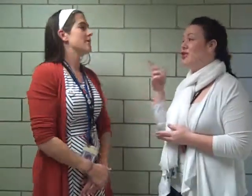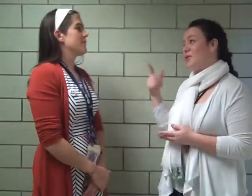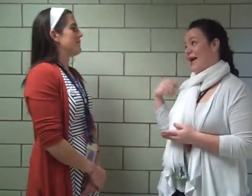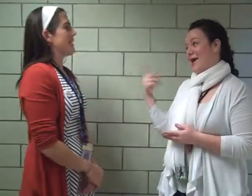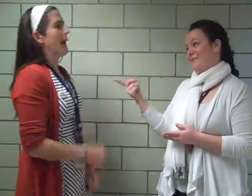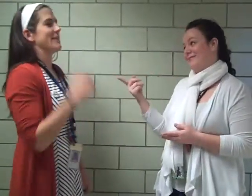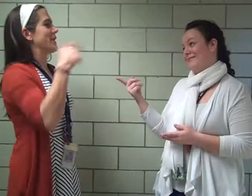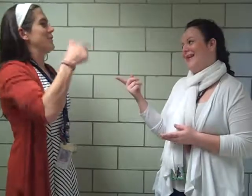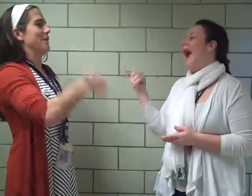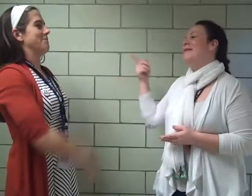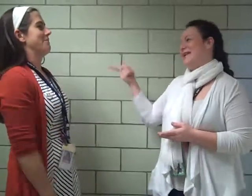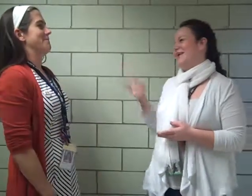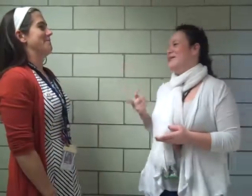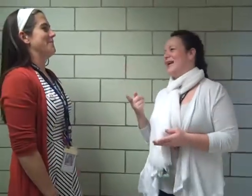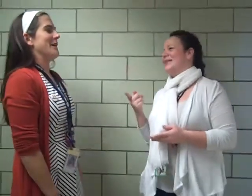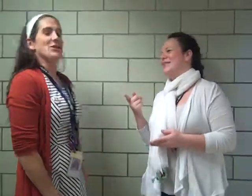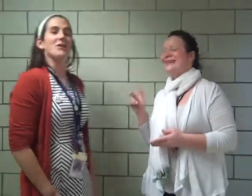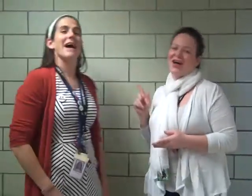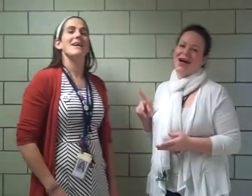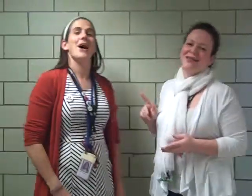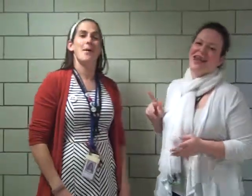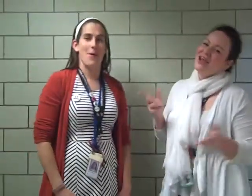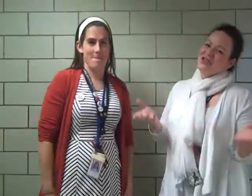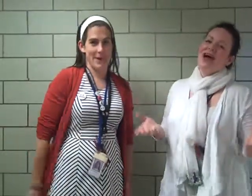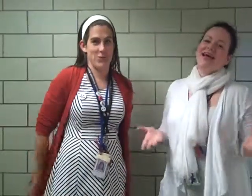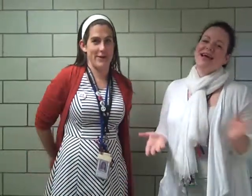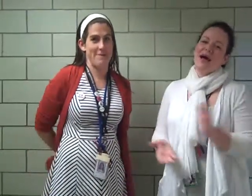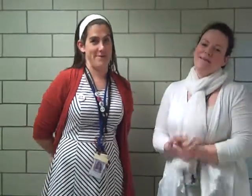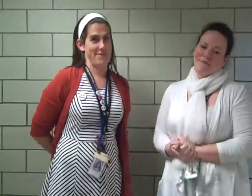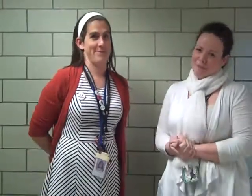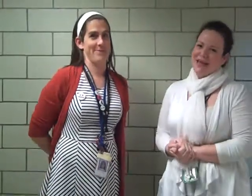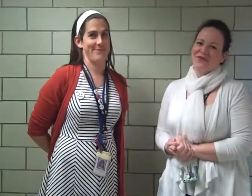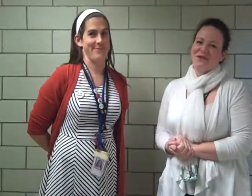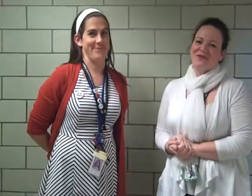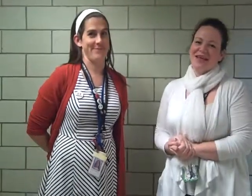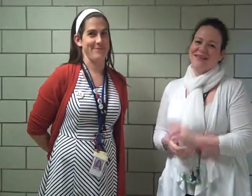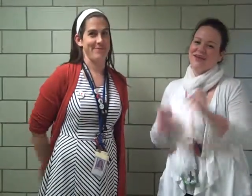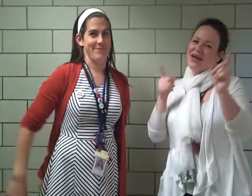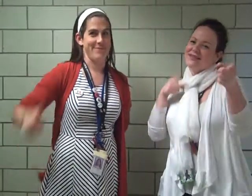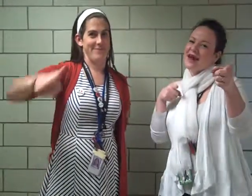showdown... I'm taking you down. I'm taking you down. You've got to come on May 25th. May 25th, see you guys there.